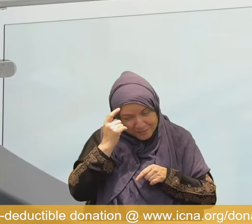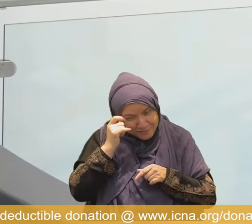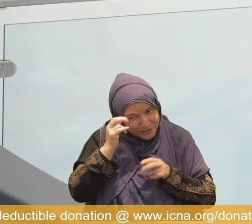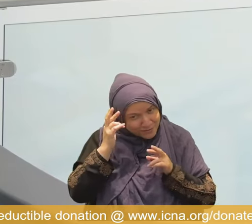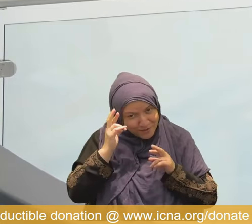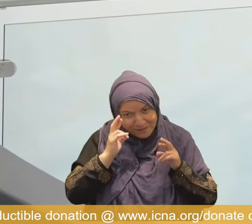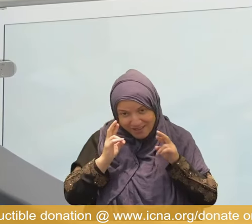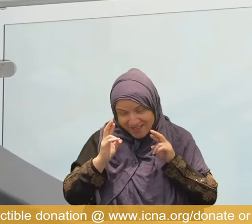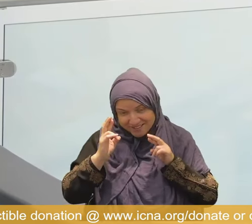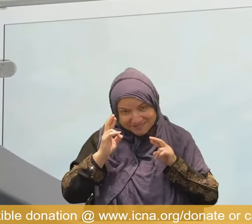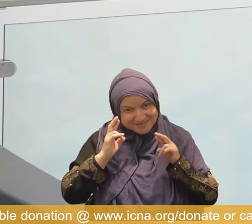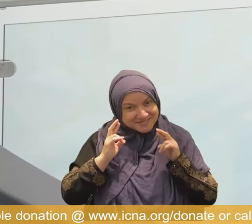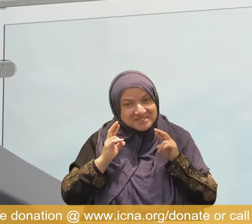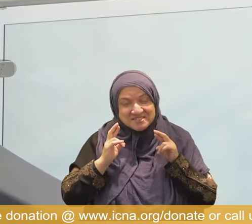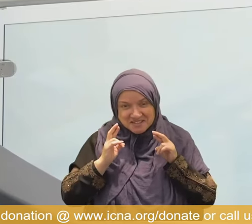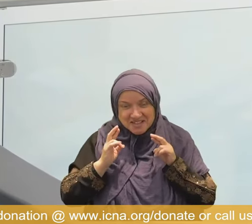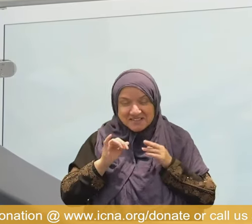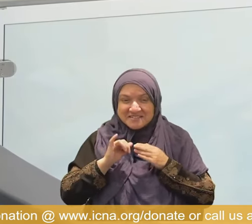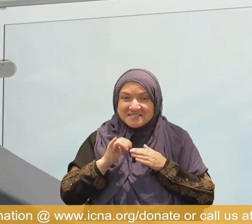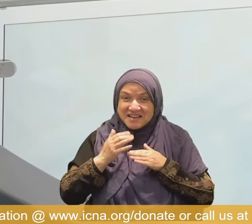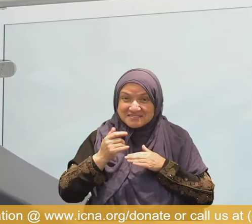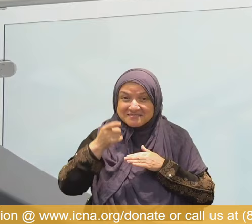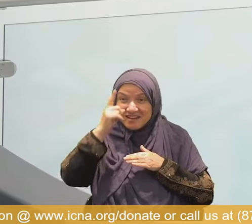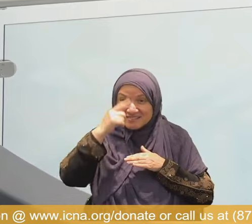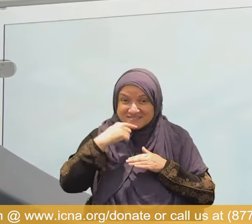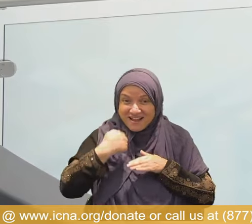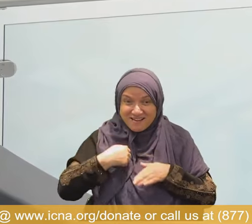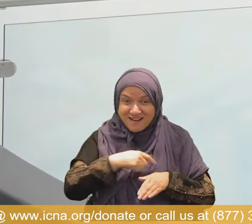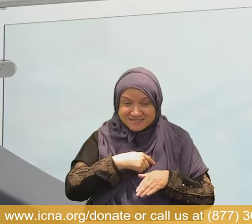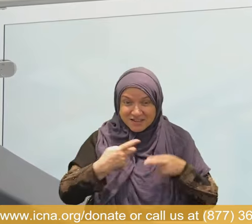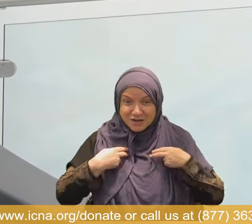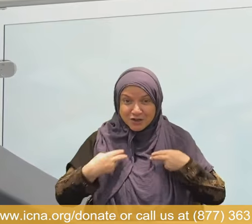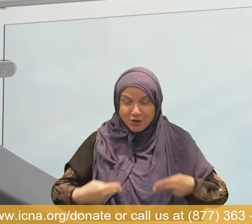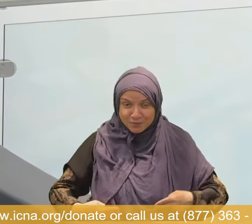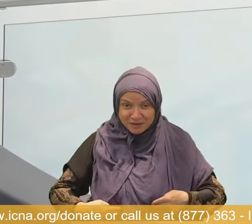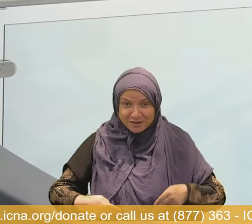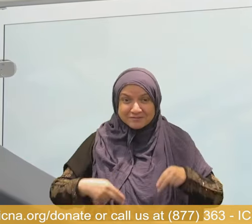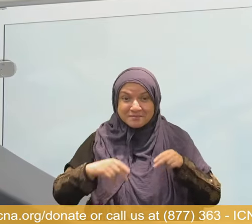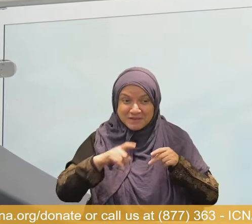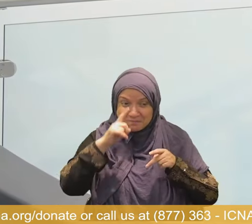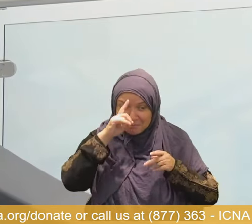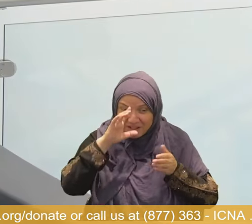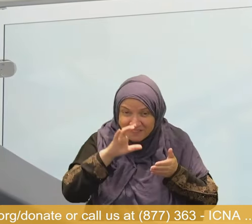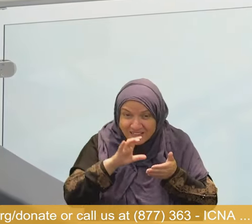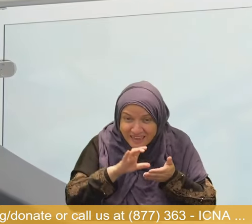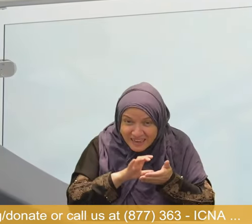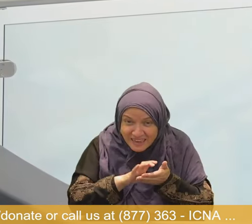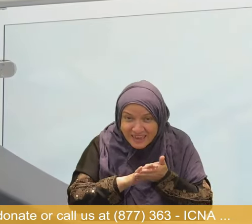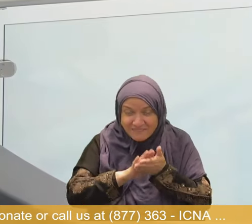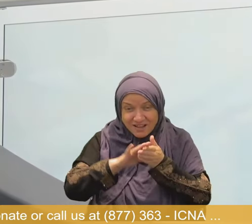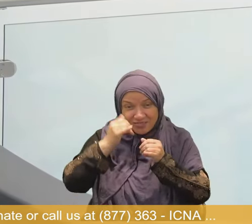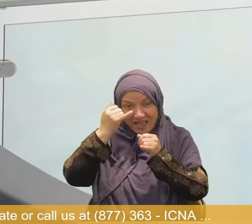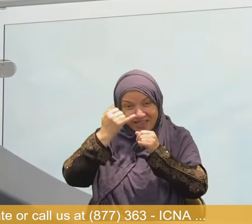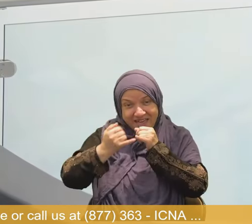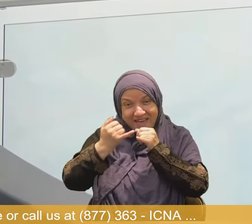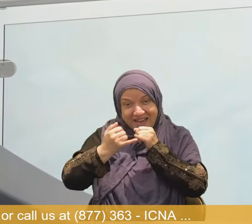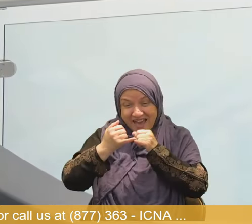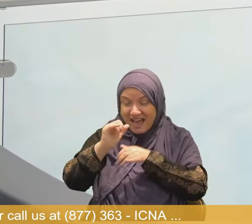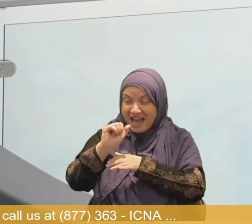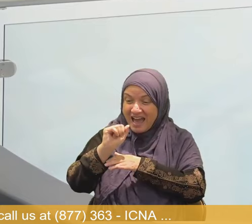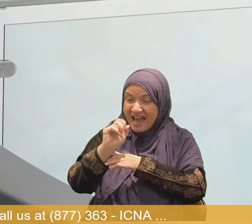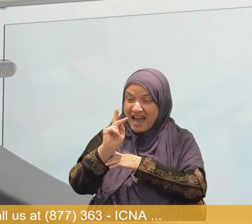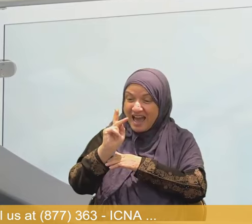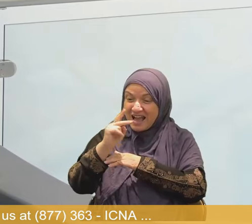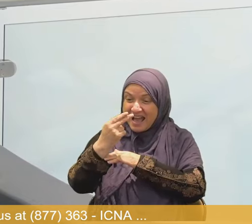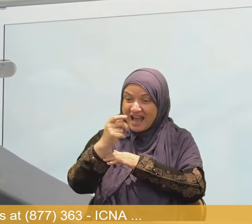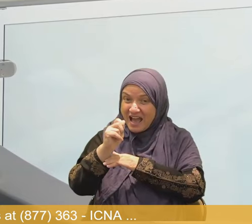believes in Akhira. He prepares for Akhira. She's preparing for Akhira. That's a human definition in the Islam. In the